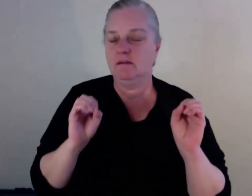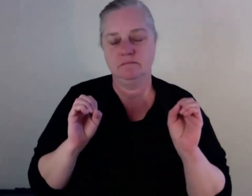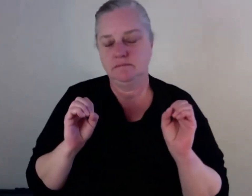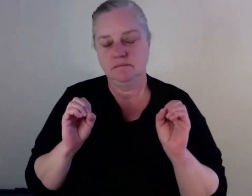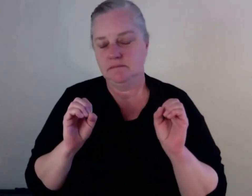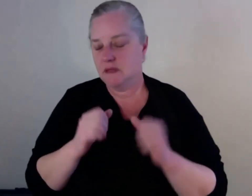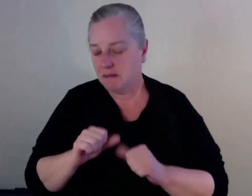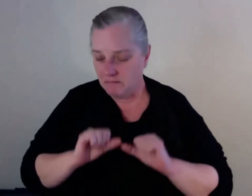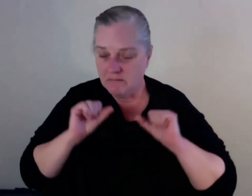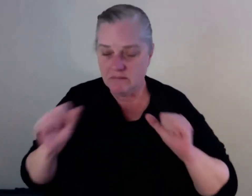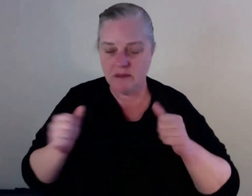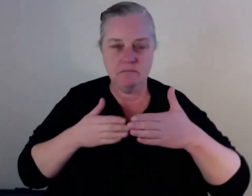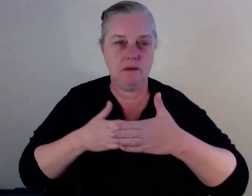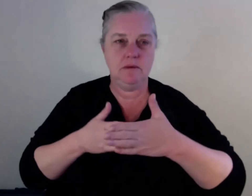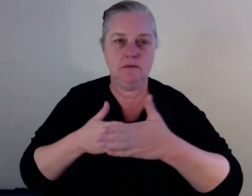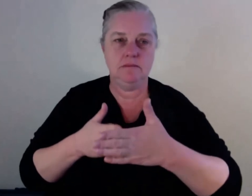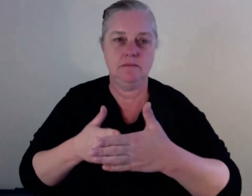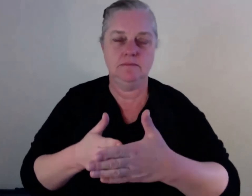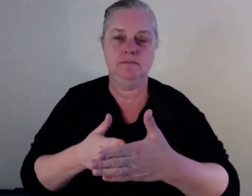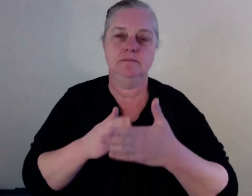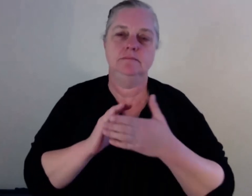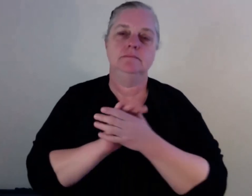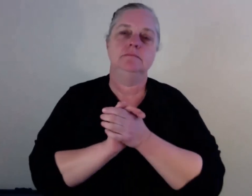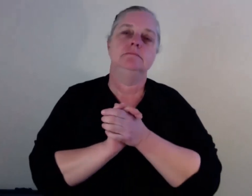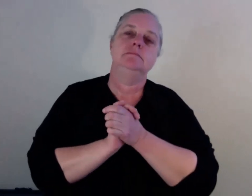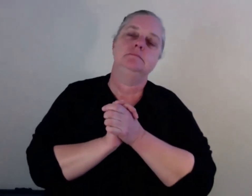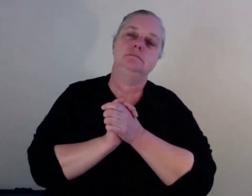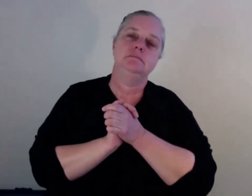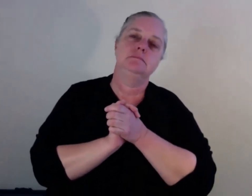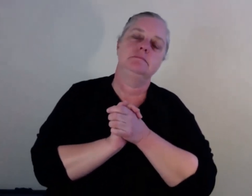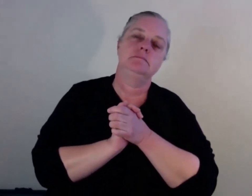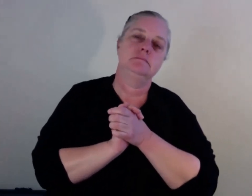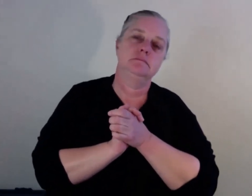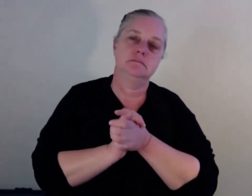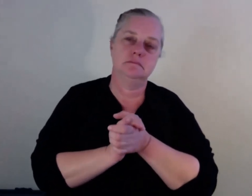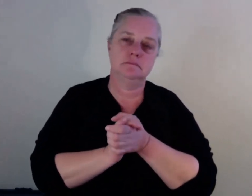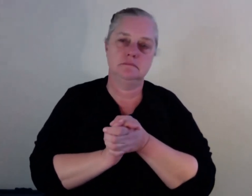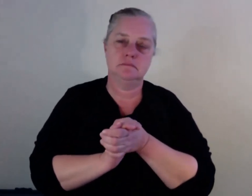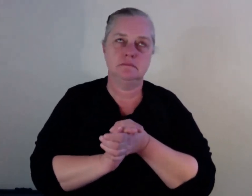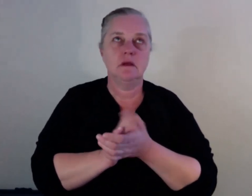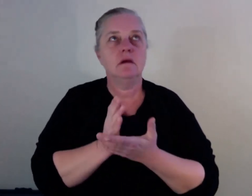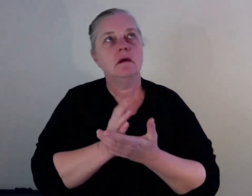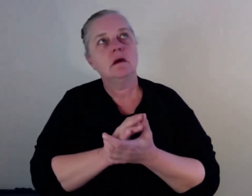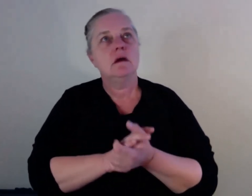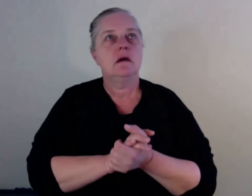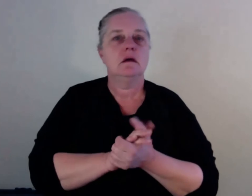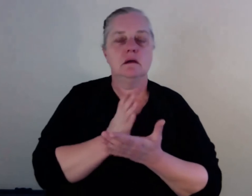um, I guess, you know, services, distrust the services like docs, you know, people